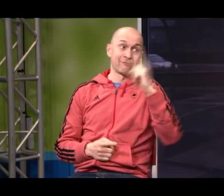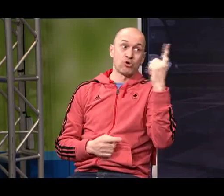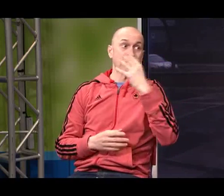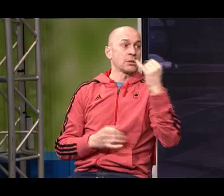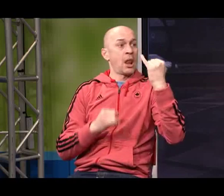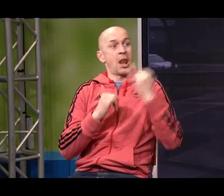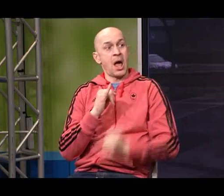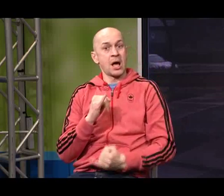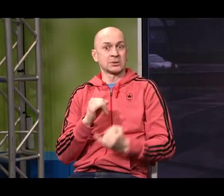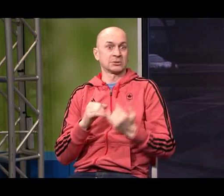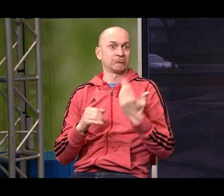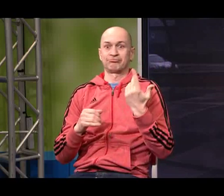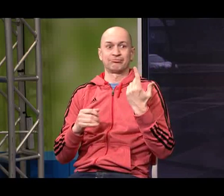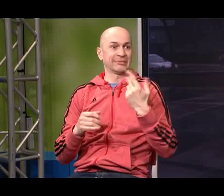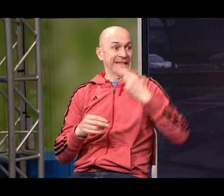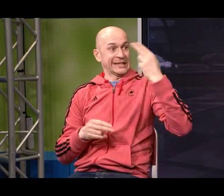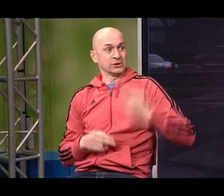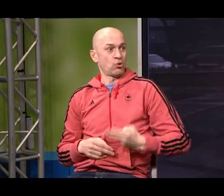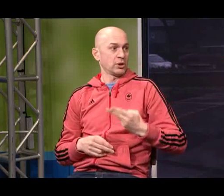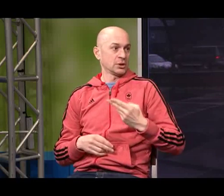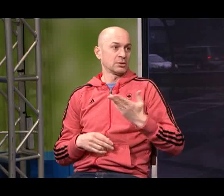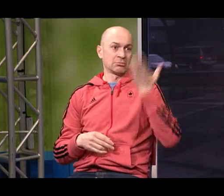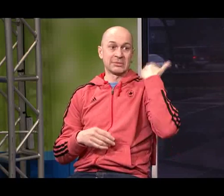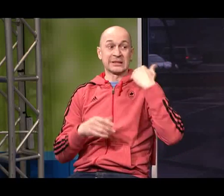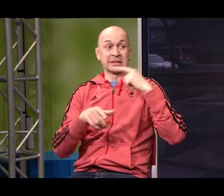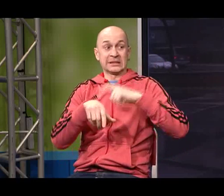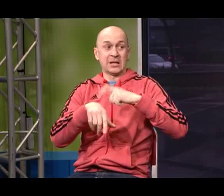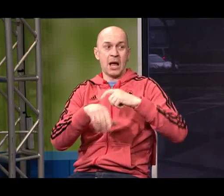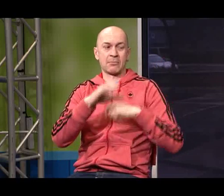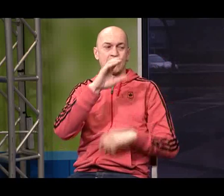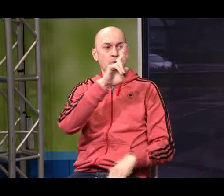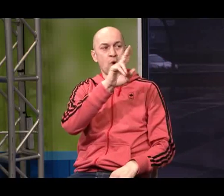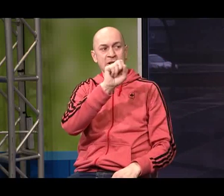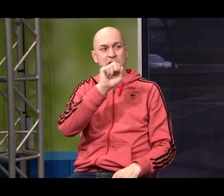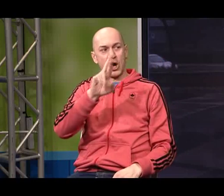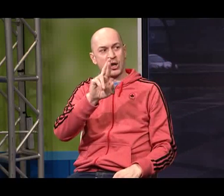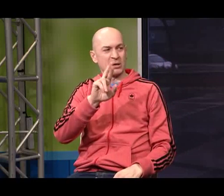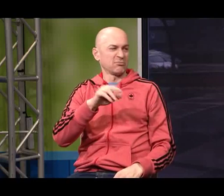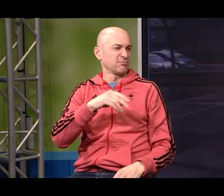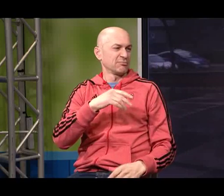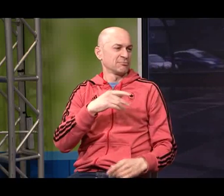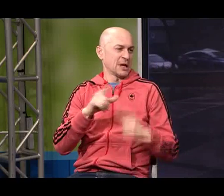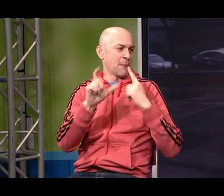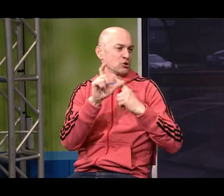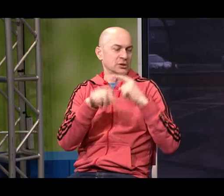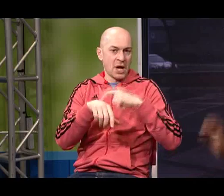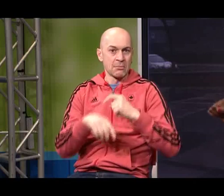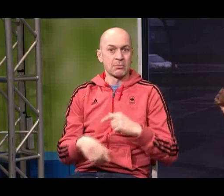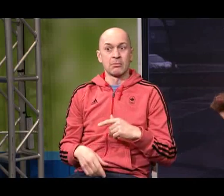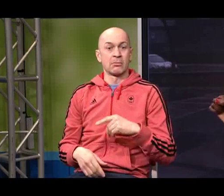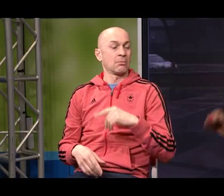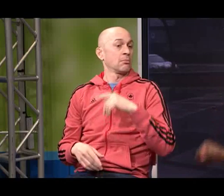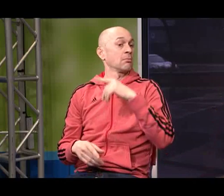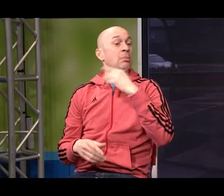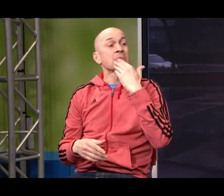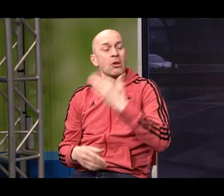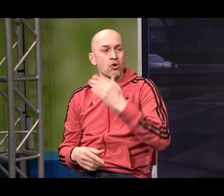and I also went off to university in Moscow and at that time that was under the communist government regime